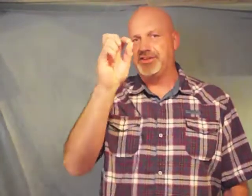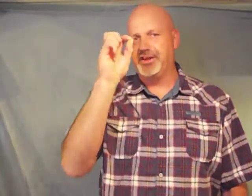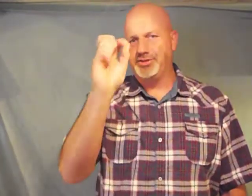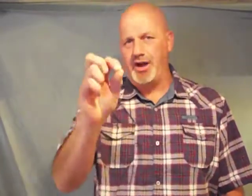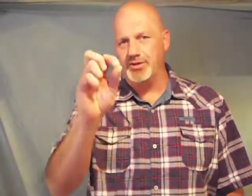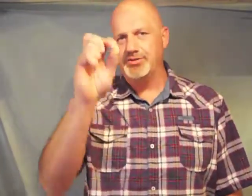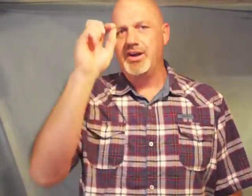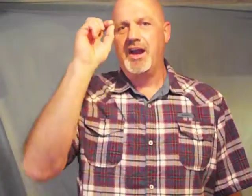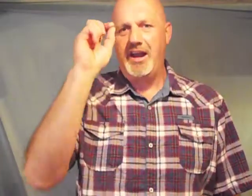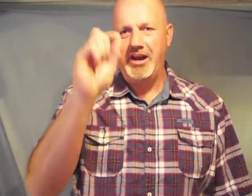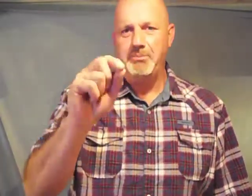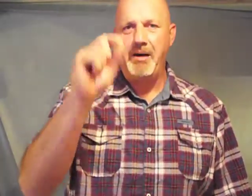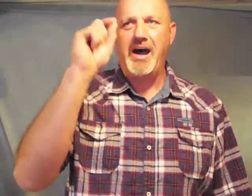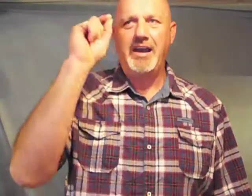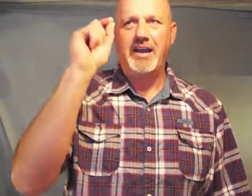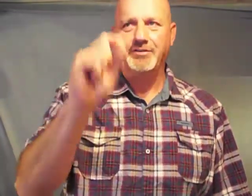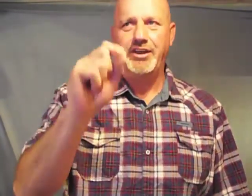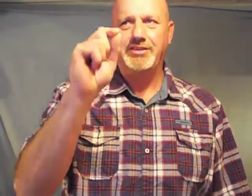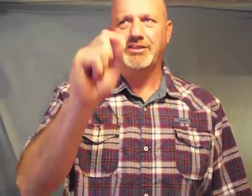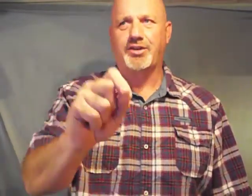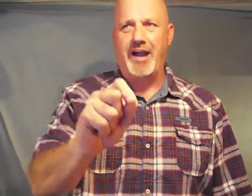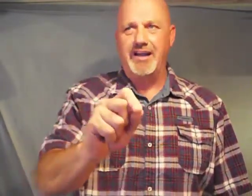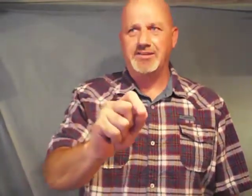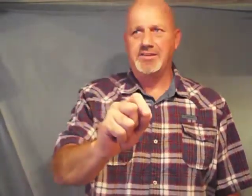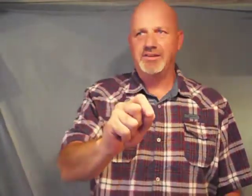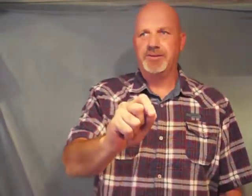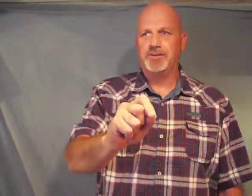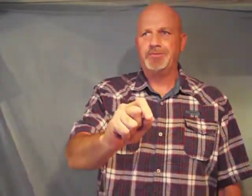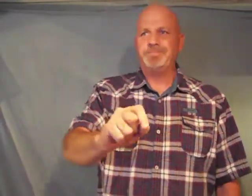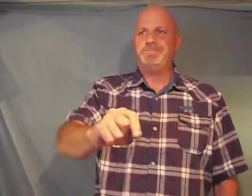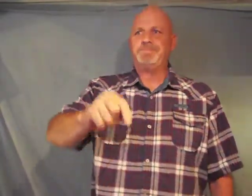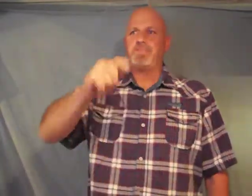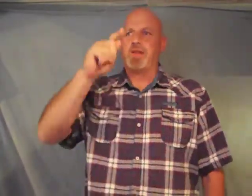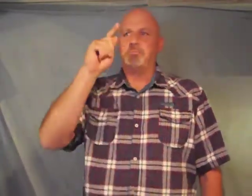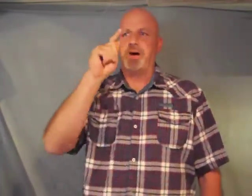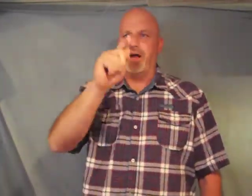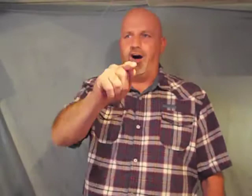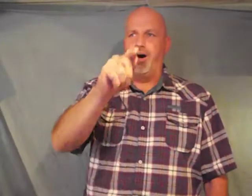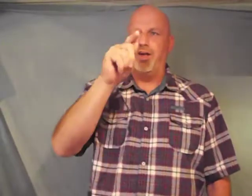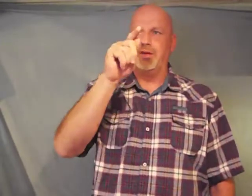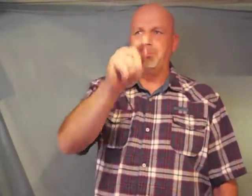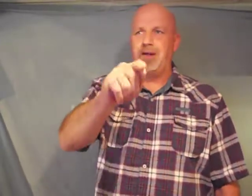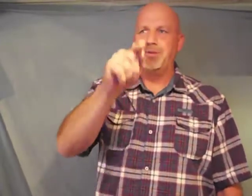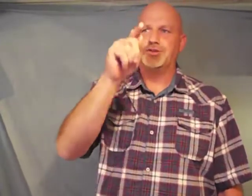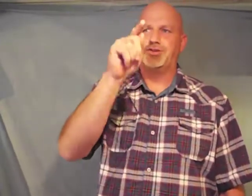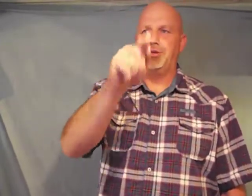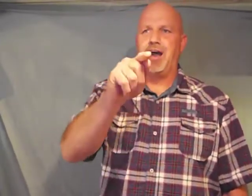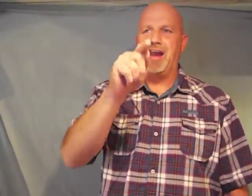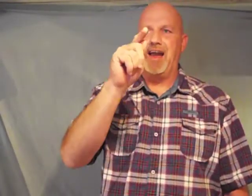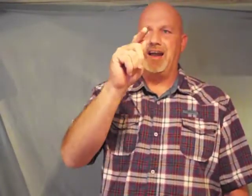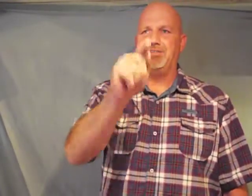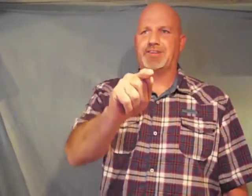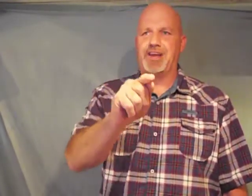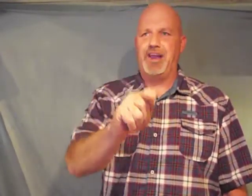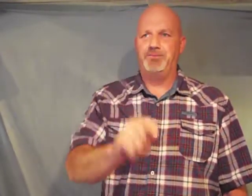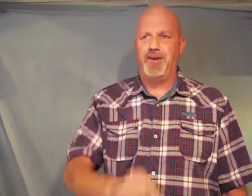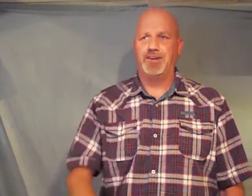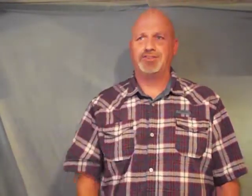the church in the body of Jesus Christ but all the members do not have the same function